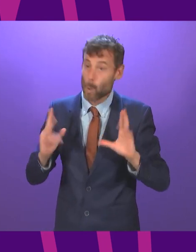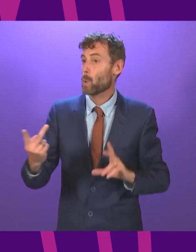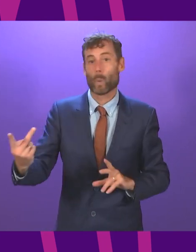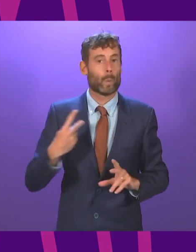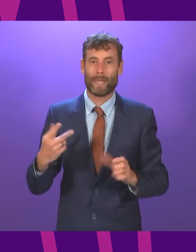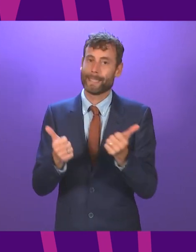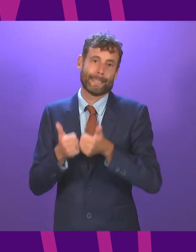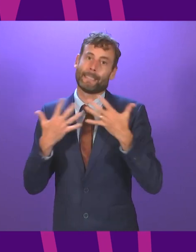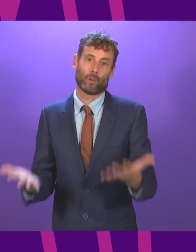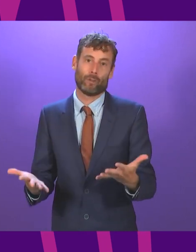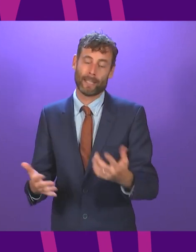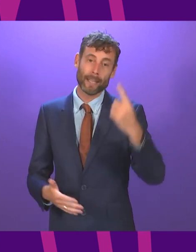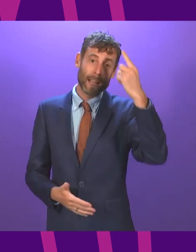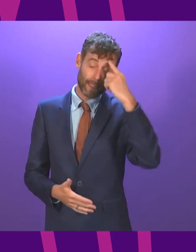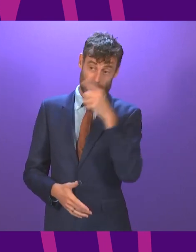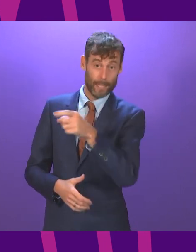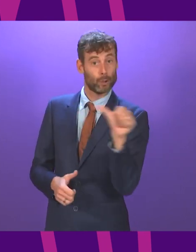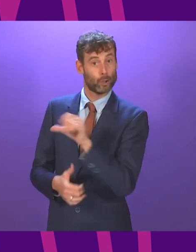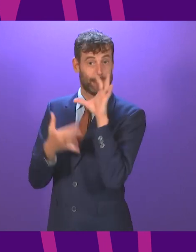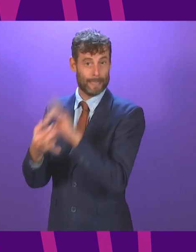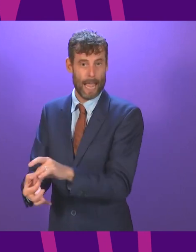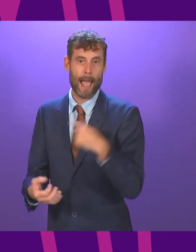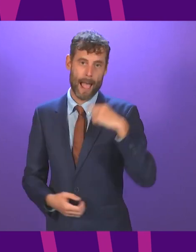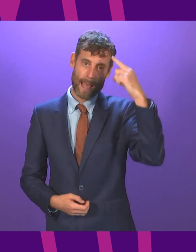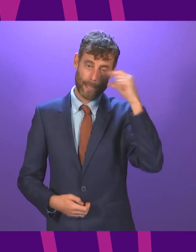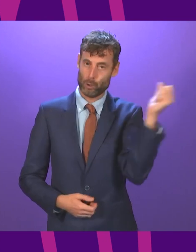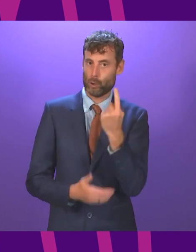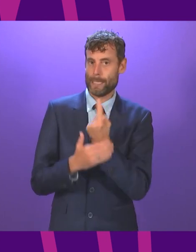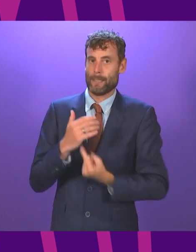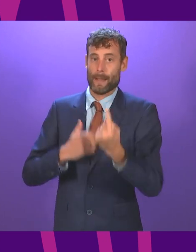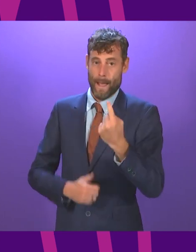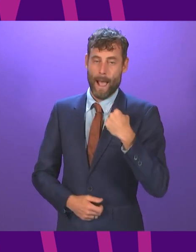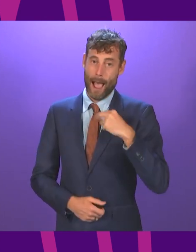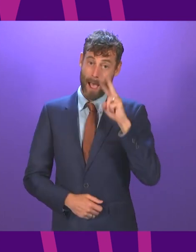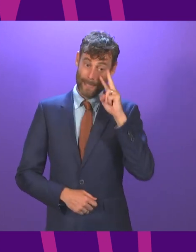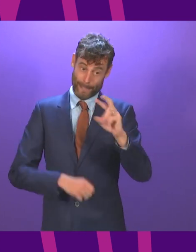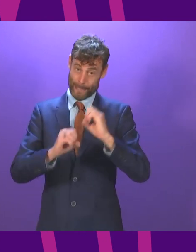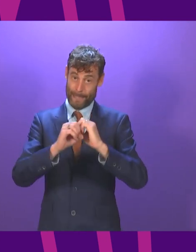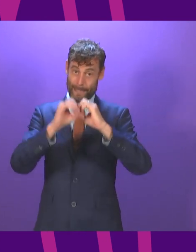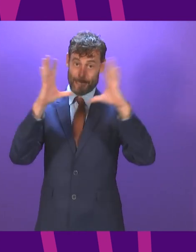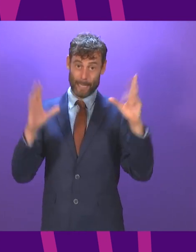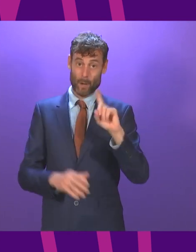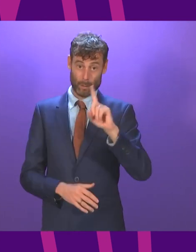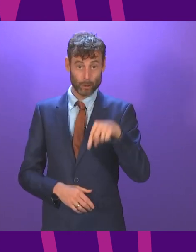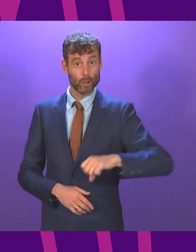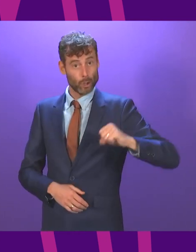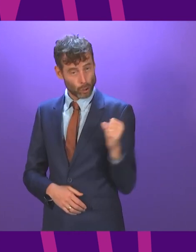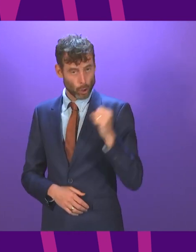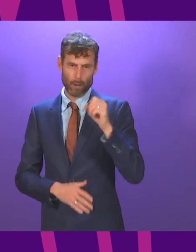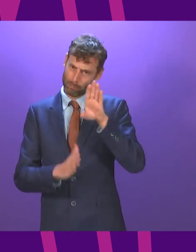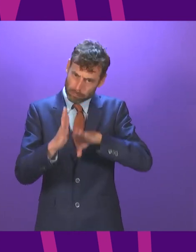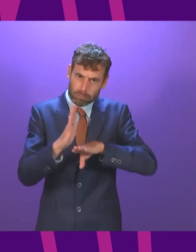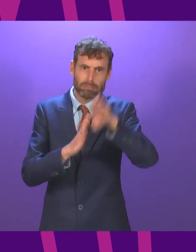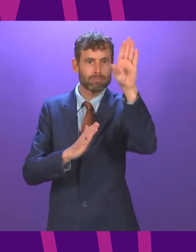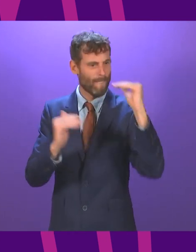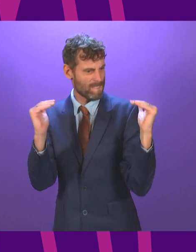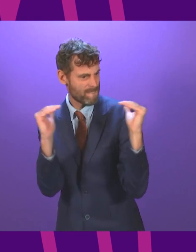future of Scotland. My vision of the future of Scotland is a prosperous, fair, green country. But I